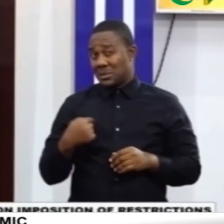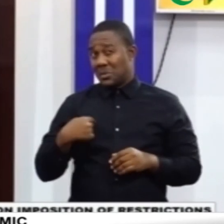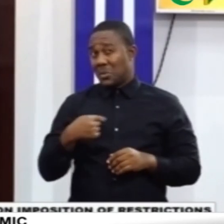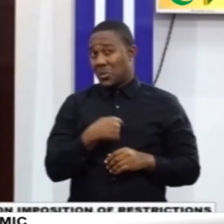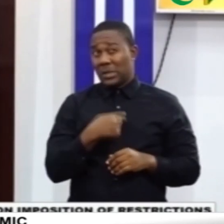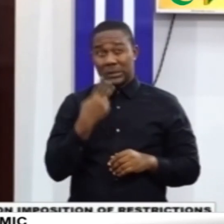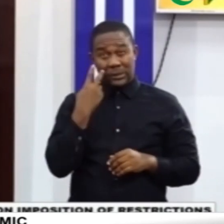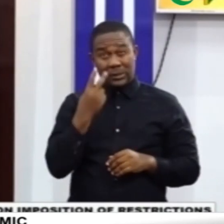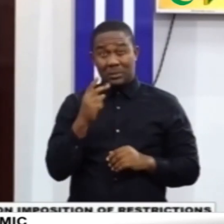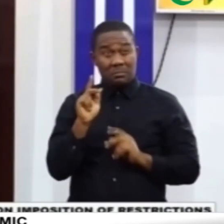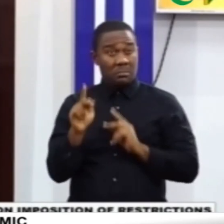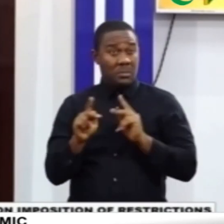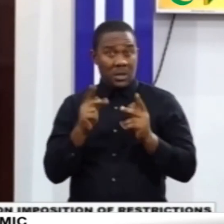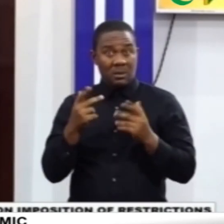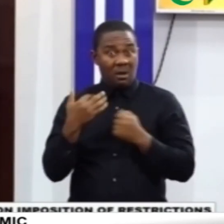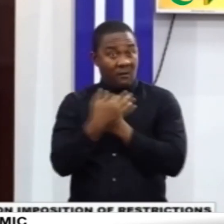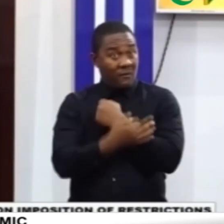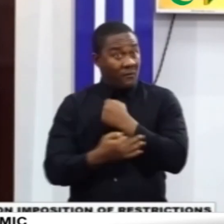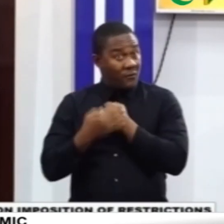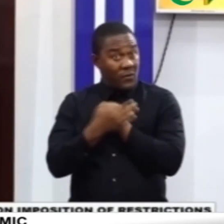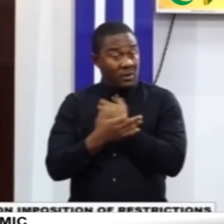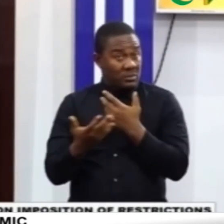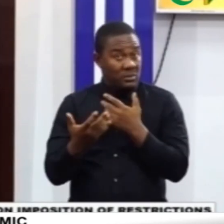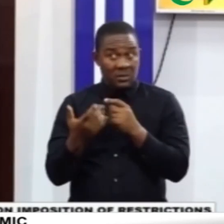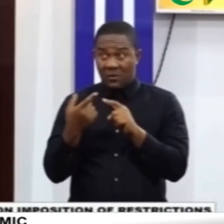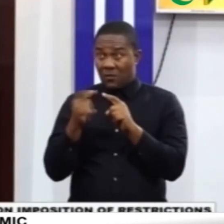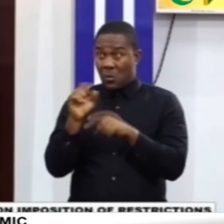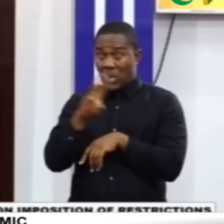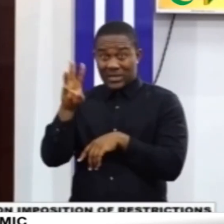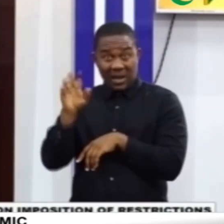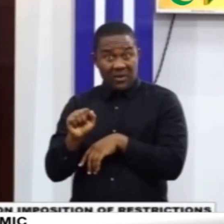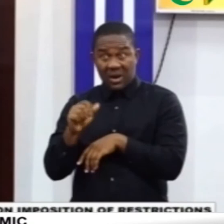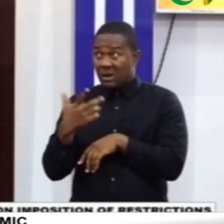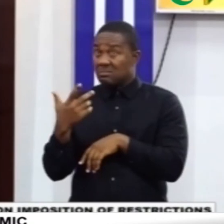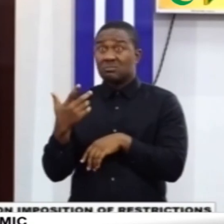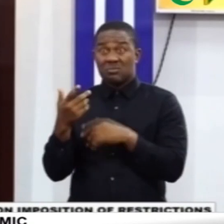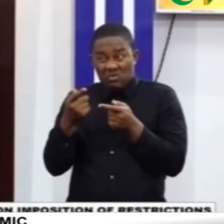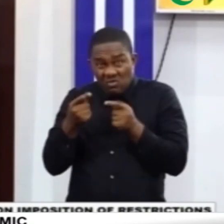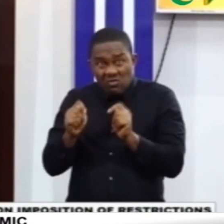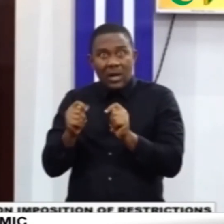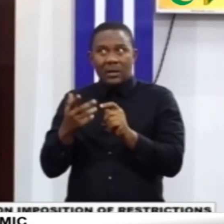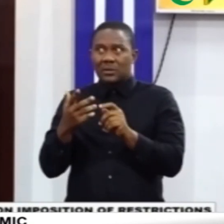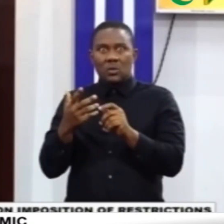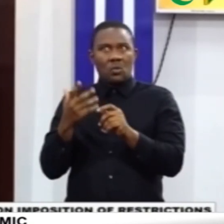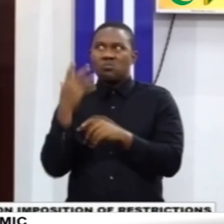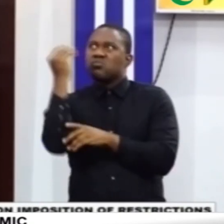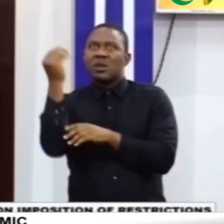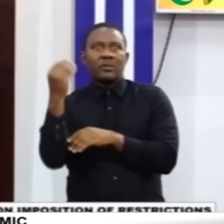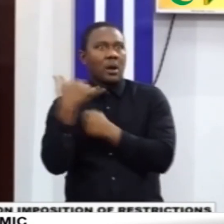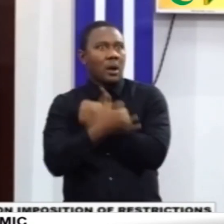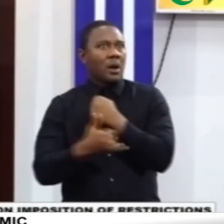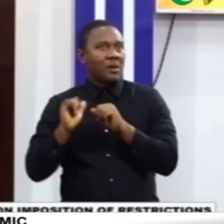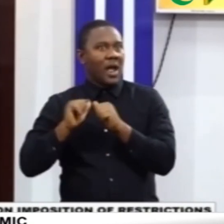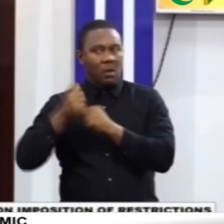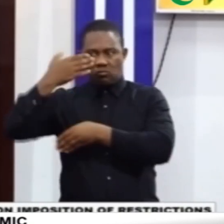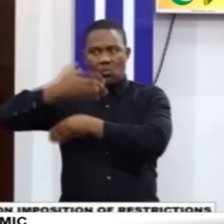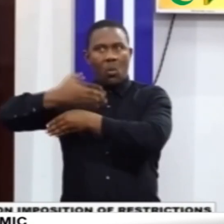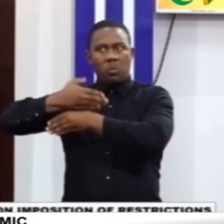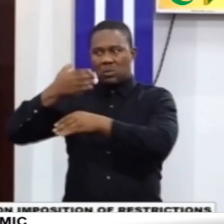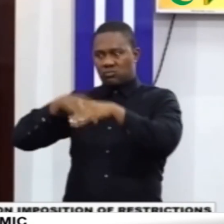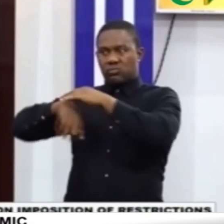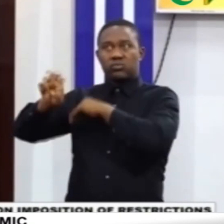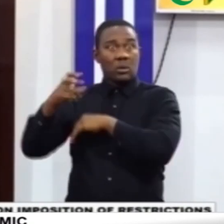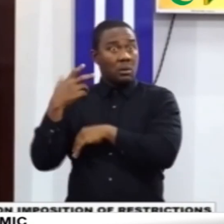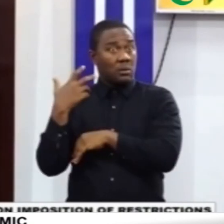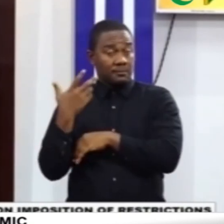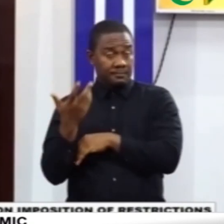also people or foreigners, especially from the sub-region, attempting to leave the country through the borders. As we speak,